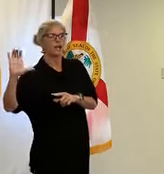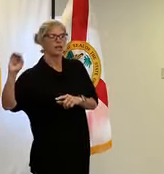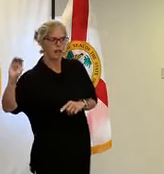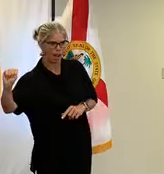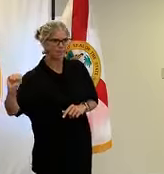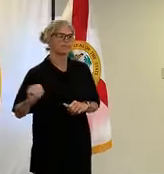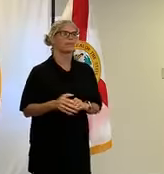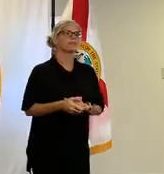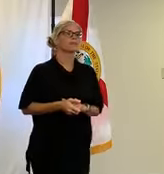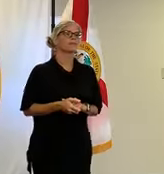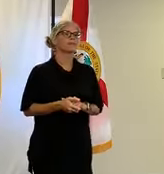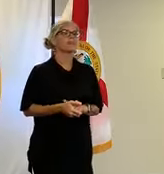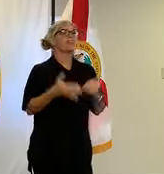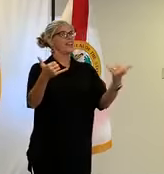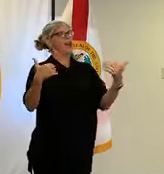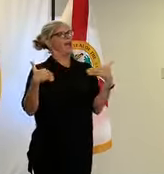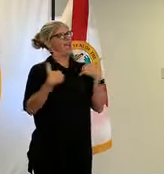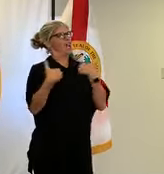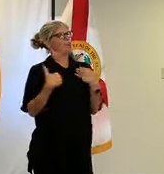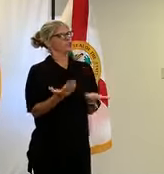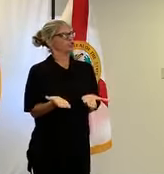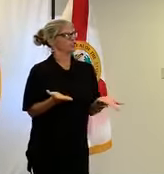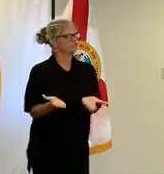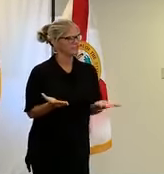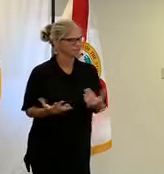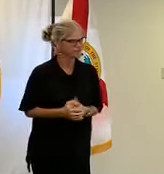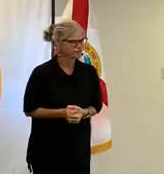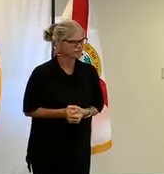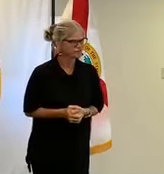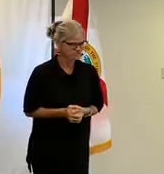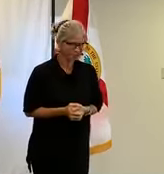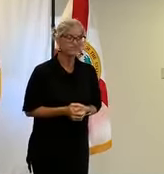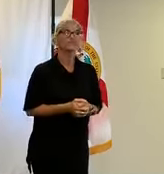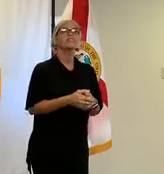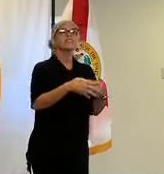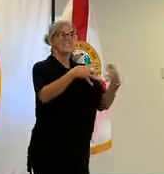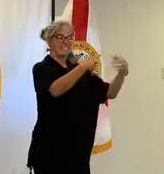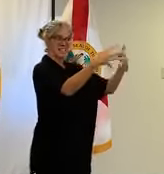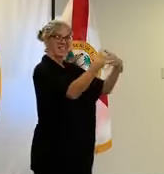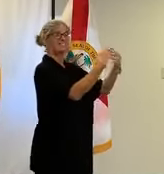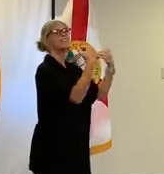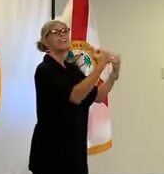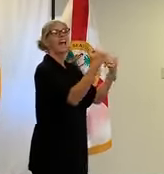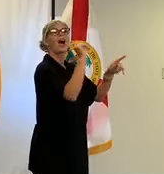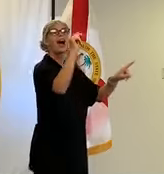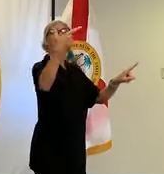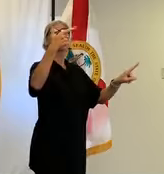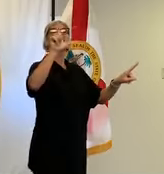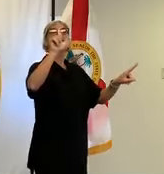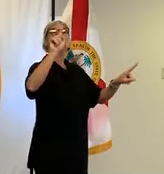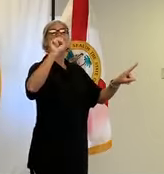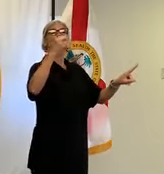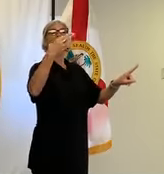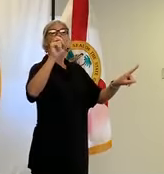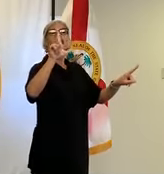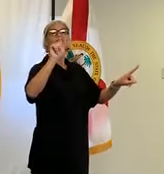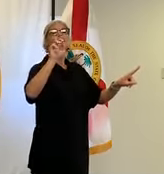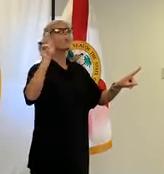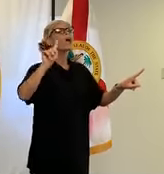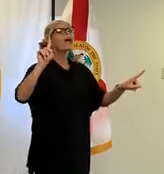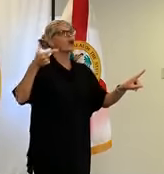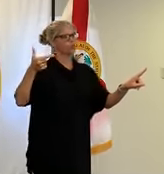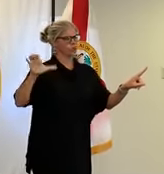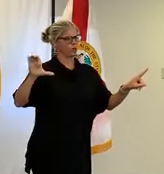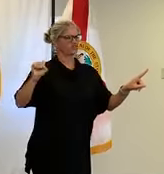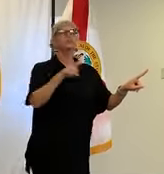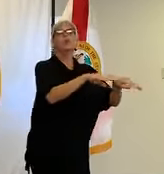beginning tuesday may 26th gates gates at the shelter in green cove springs will be open from 10 a.m to 2